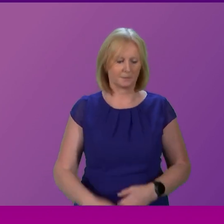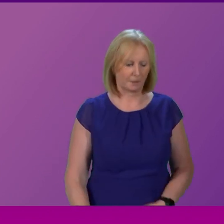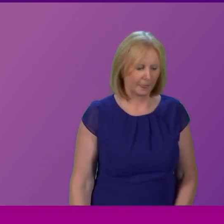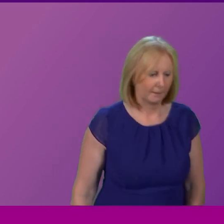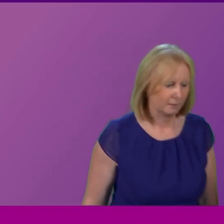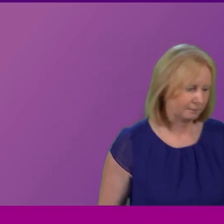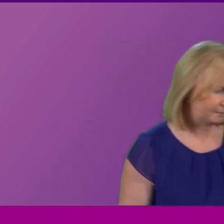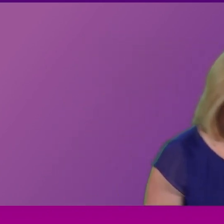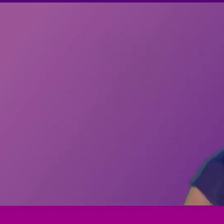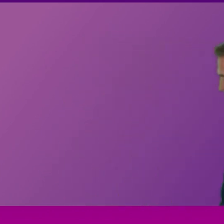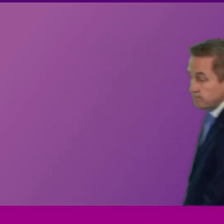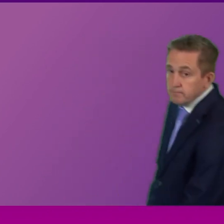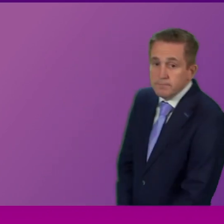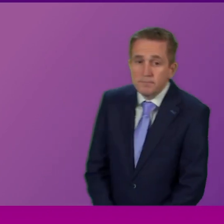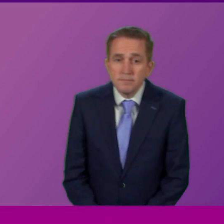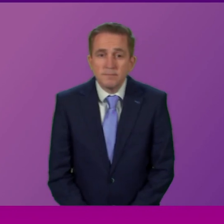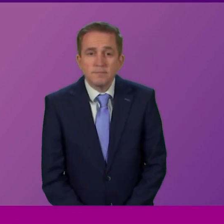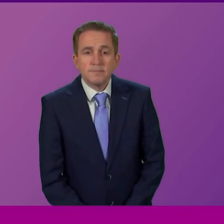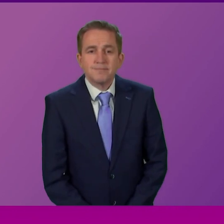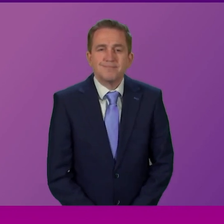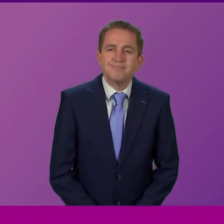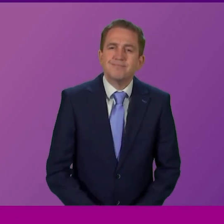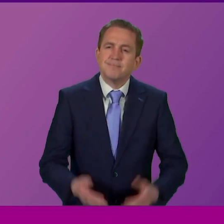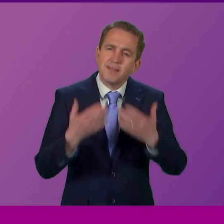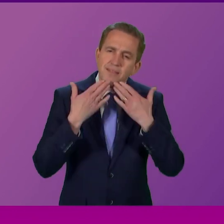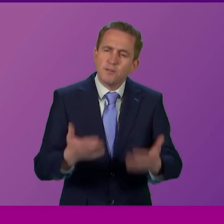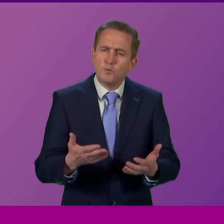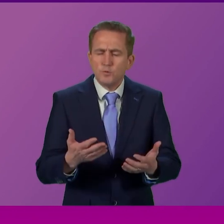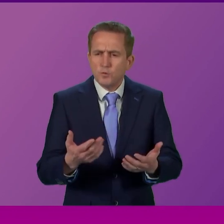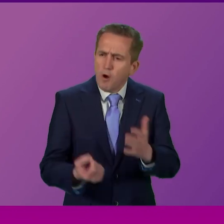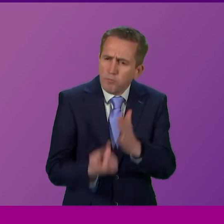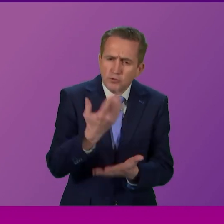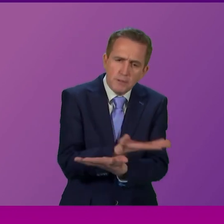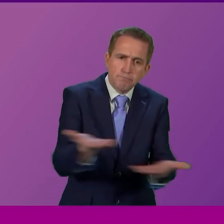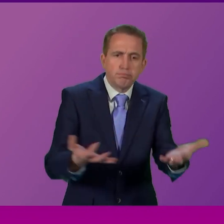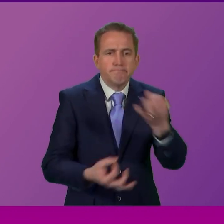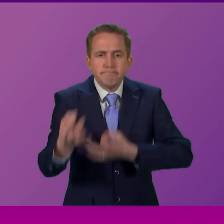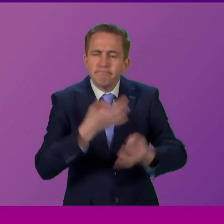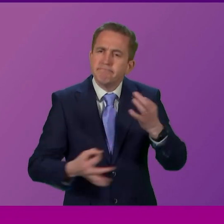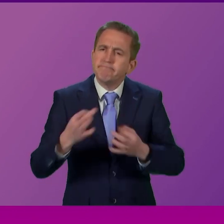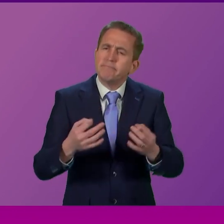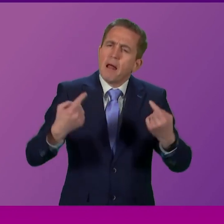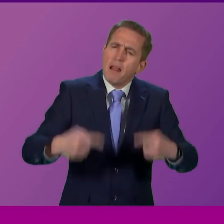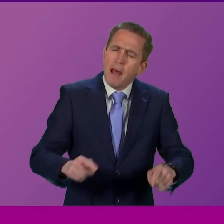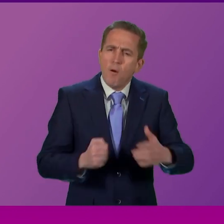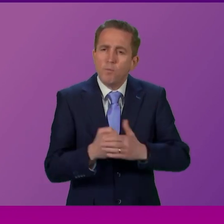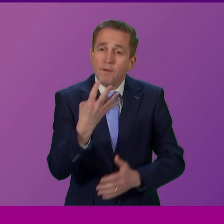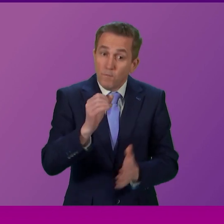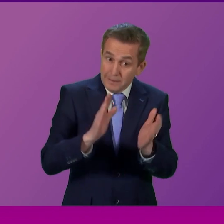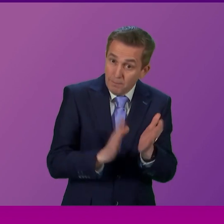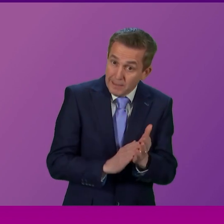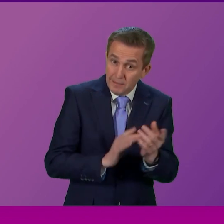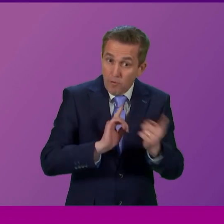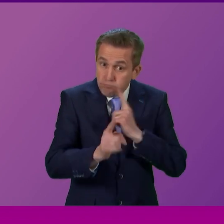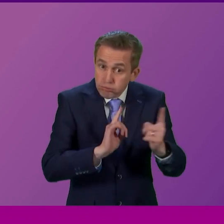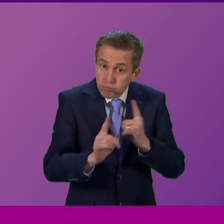The Cabinet Secretary will now take questions on the issues raised in his statement. I intend to allow around 40 minutes for questions, after which we'll move